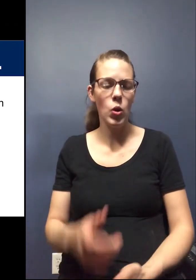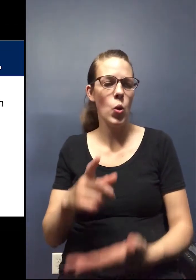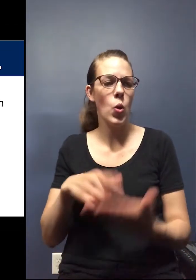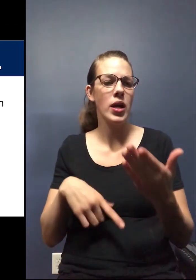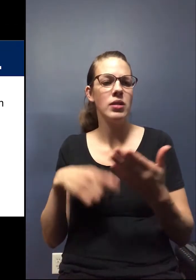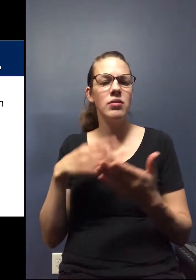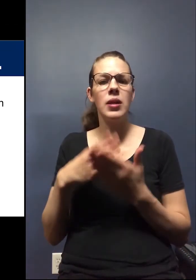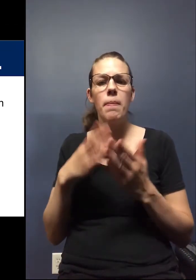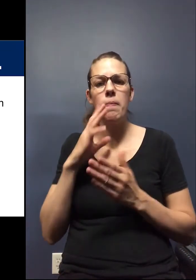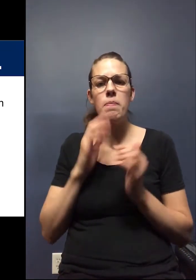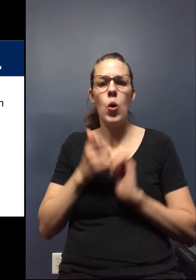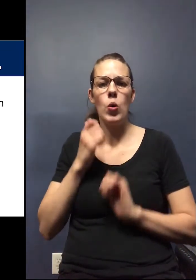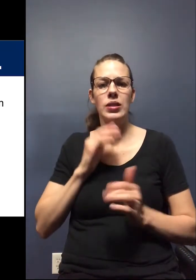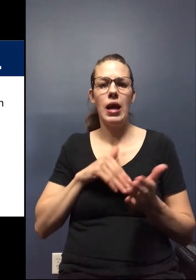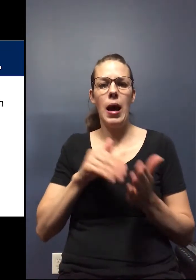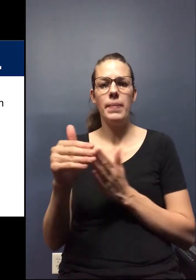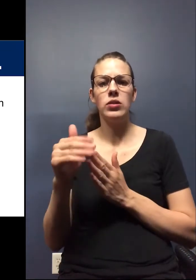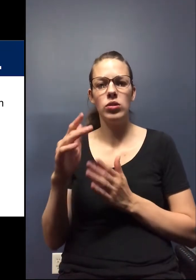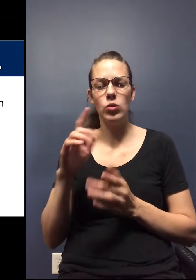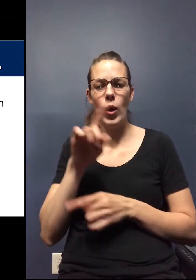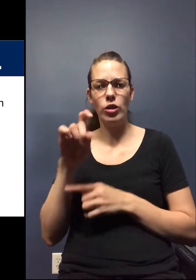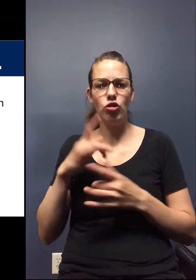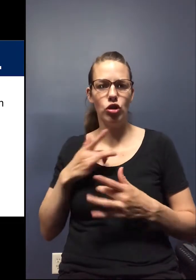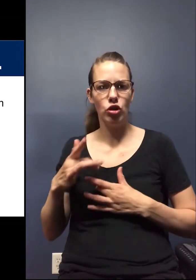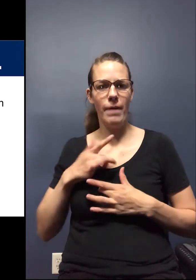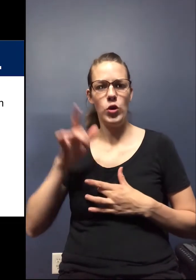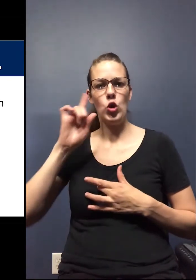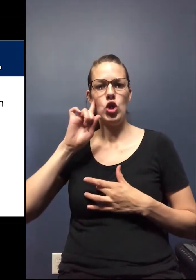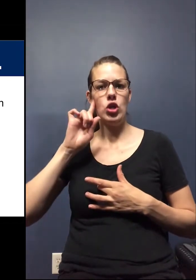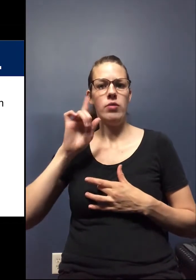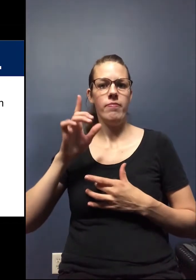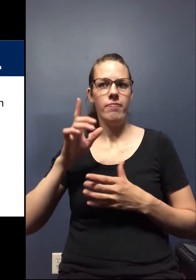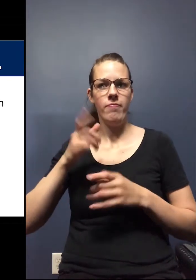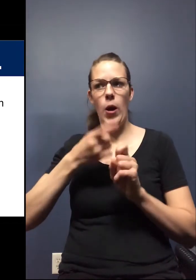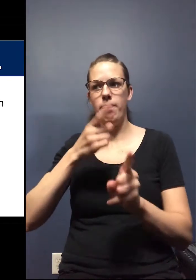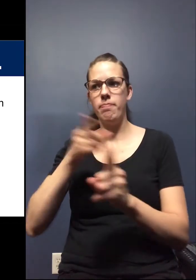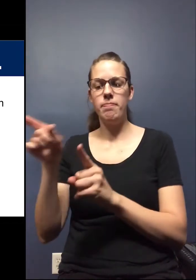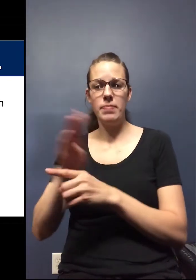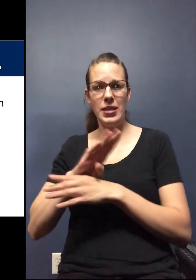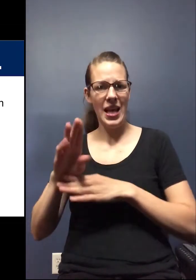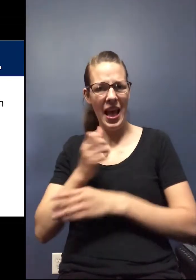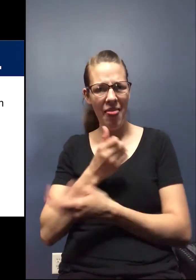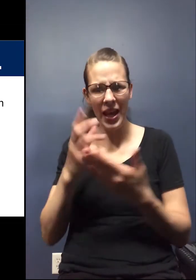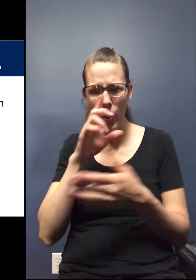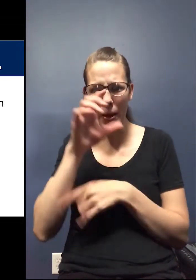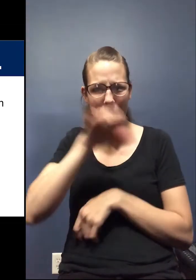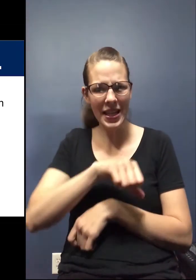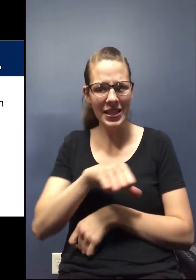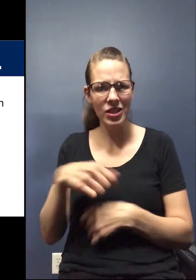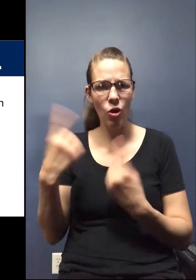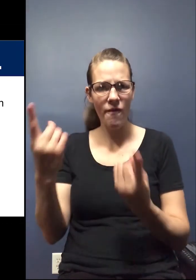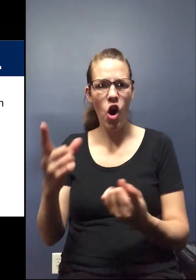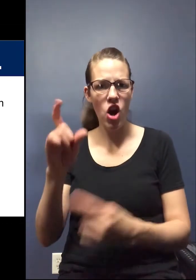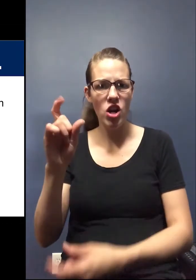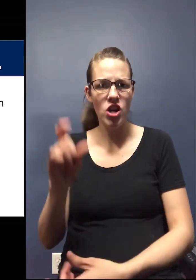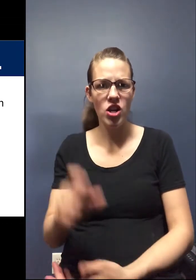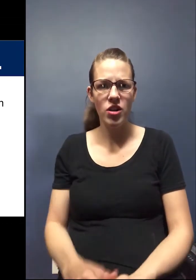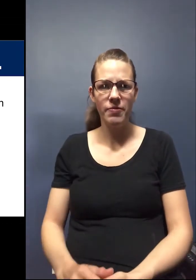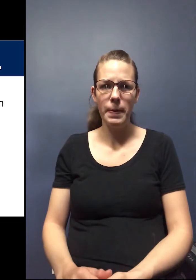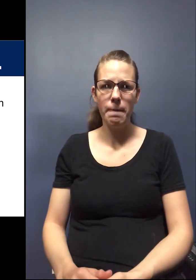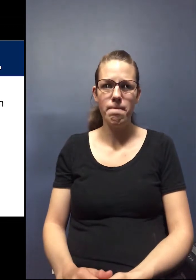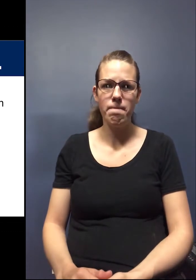What are some of the most common questions and concerns that you have heard from businesses? Is there anything that we've missed in our discussion so far?